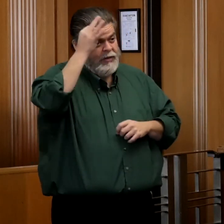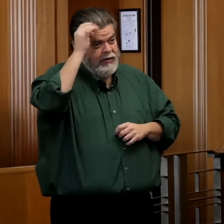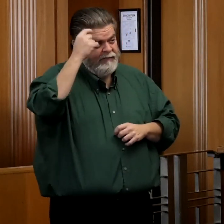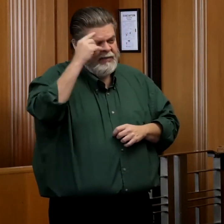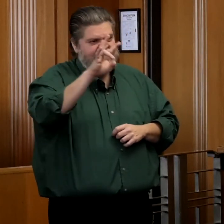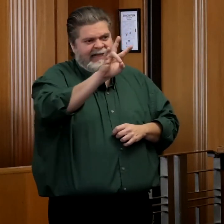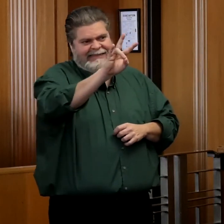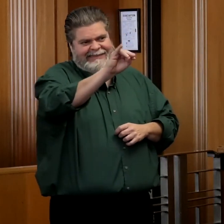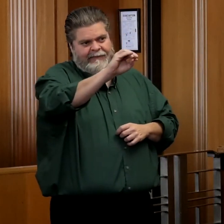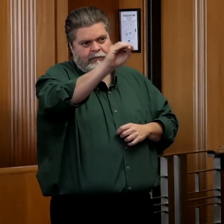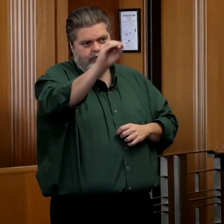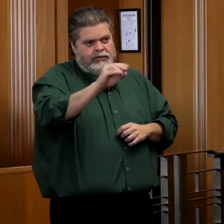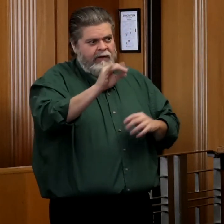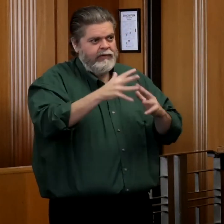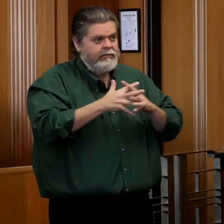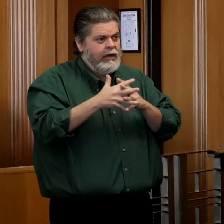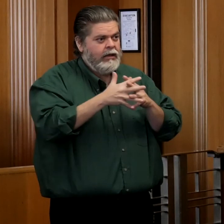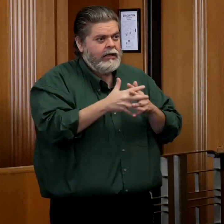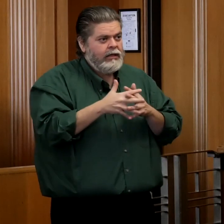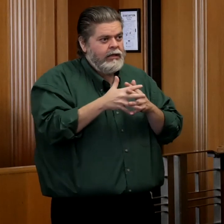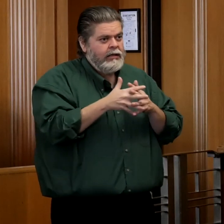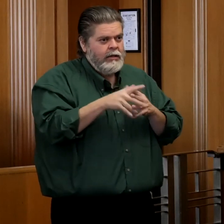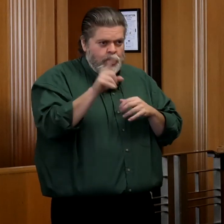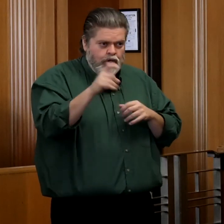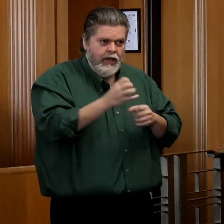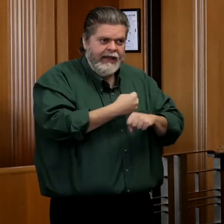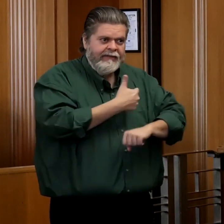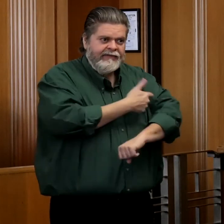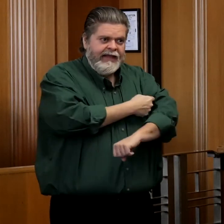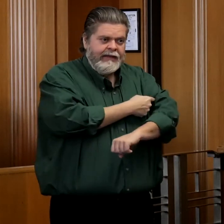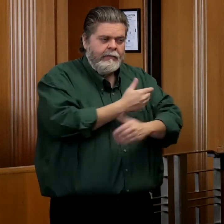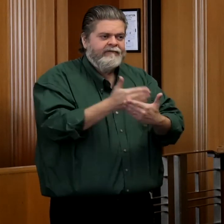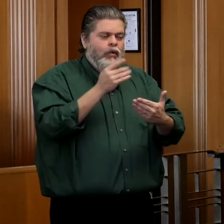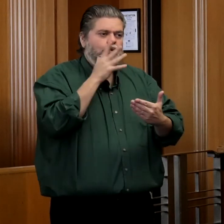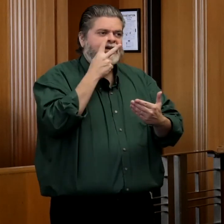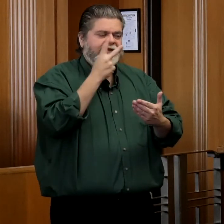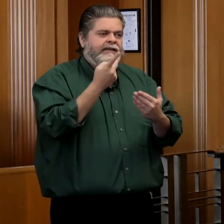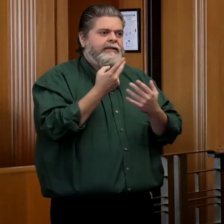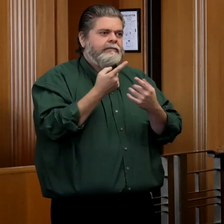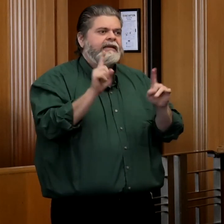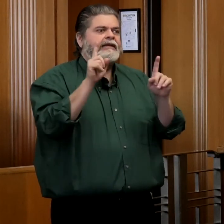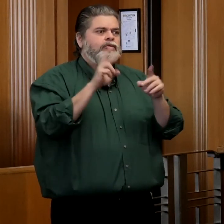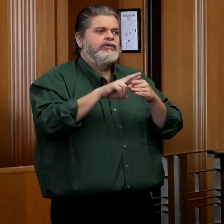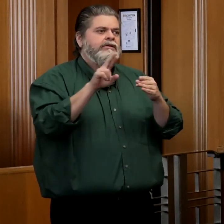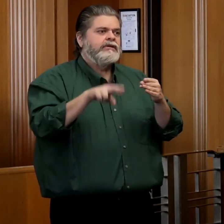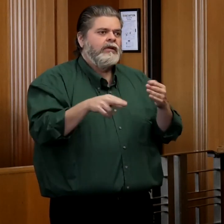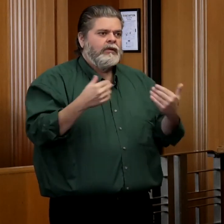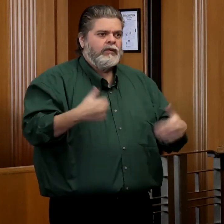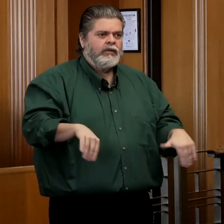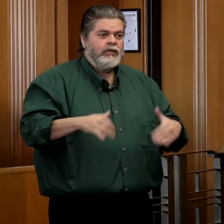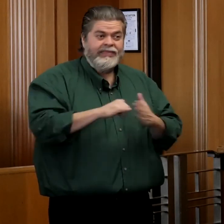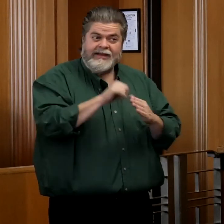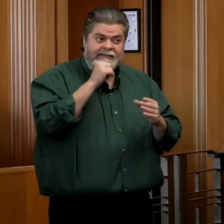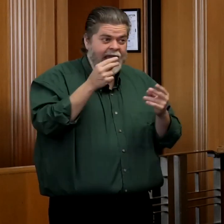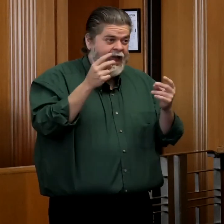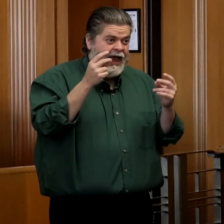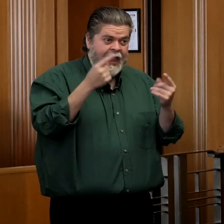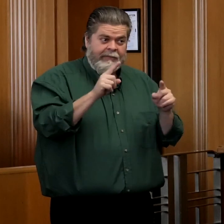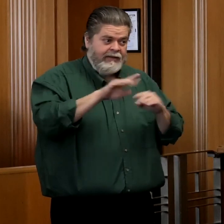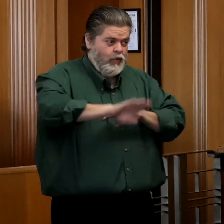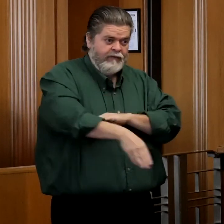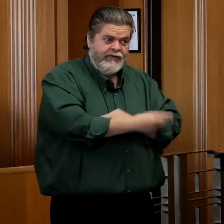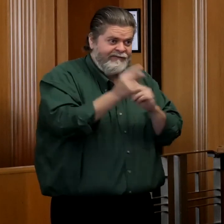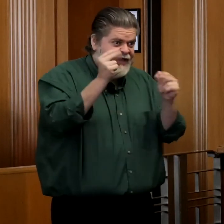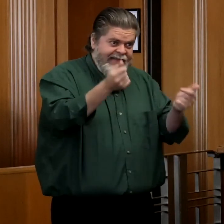around 70% of the population getting vaccinated. That's not going to happen quickly, but it's going to